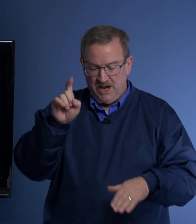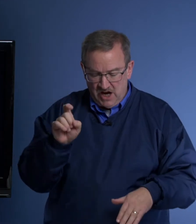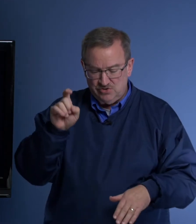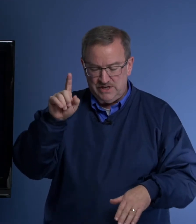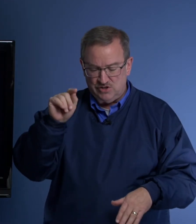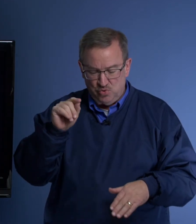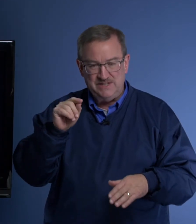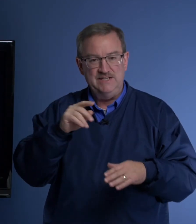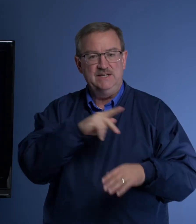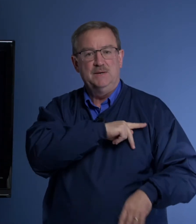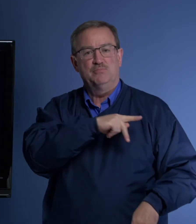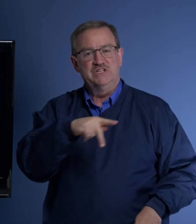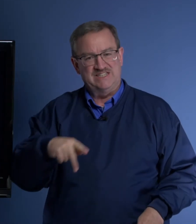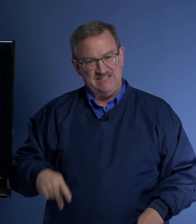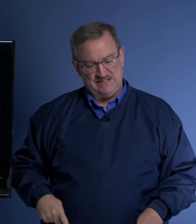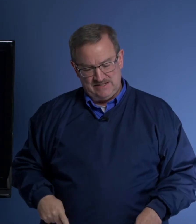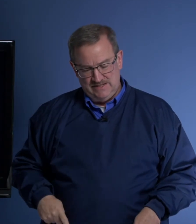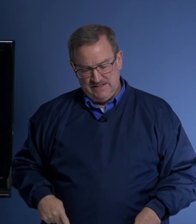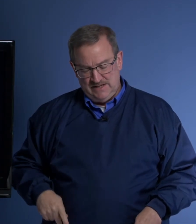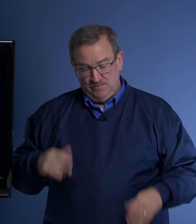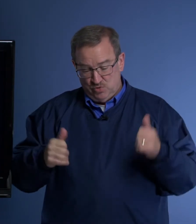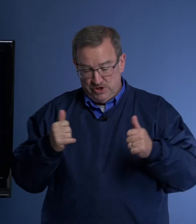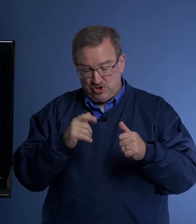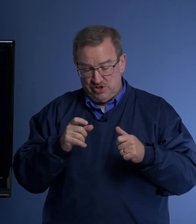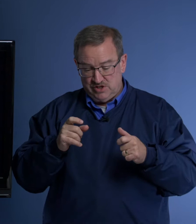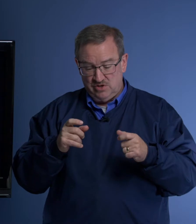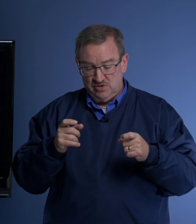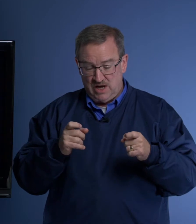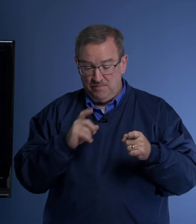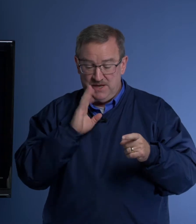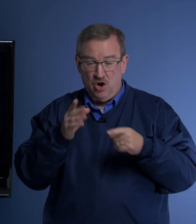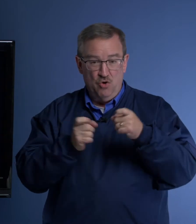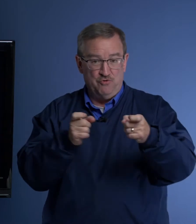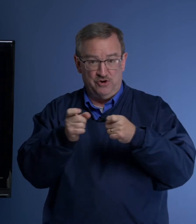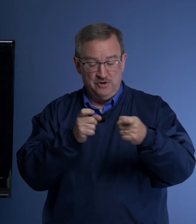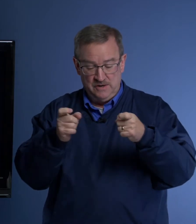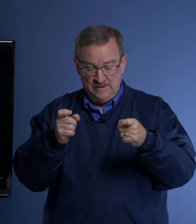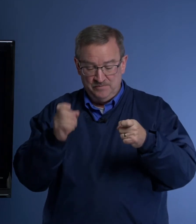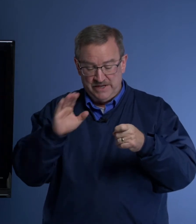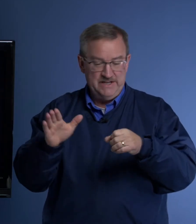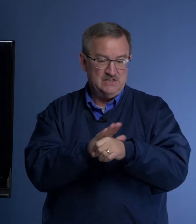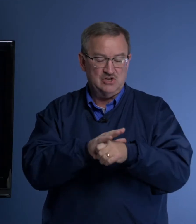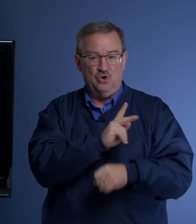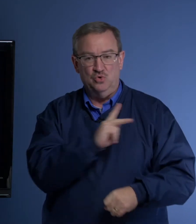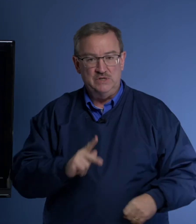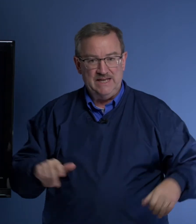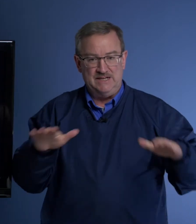120 princes, which should be over his whole kingdom.